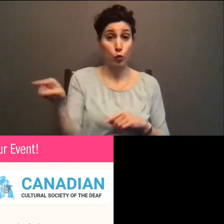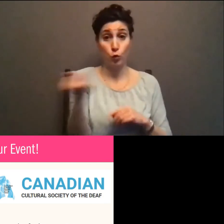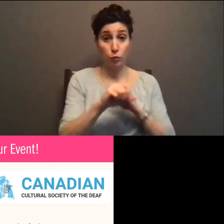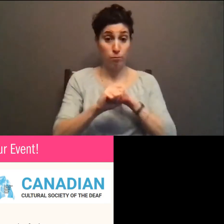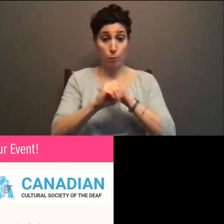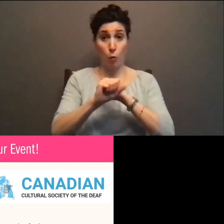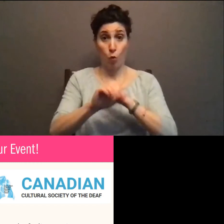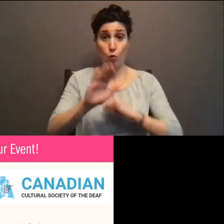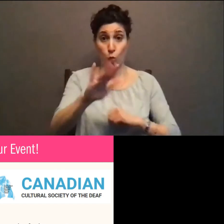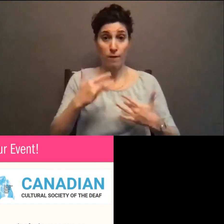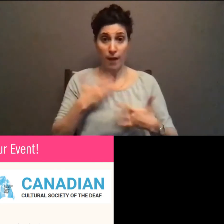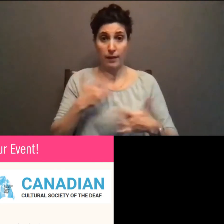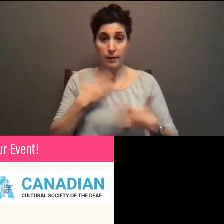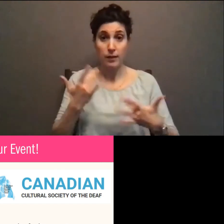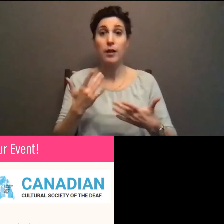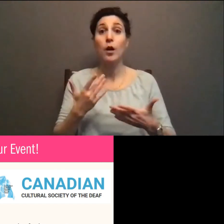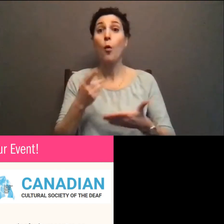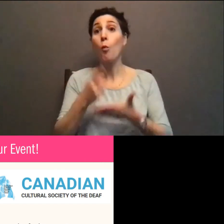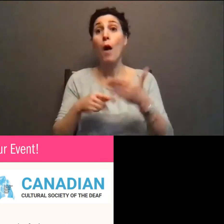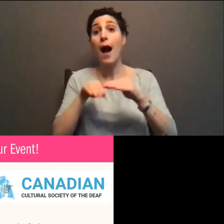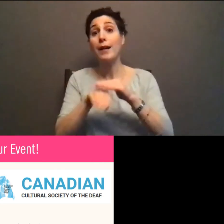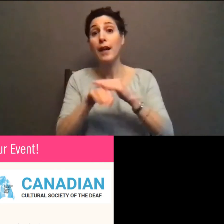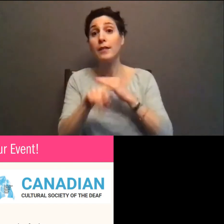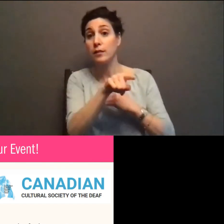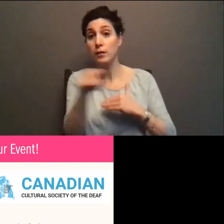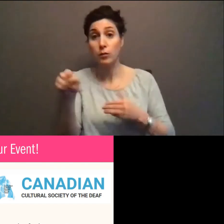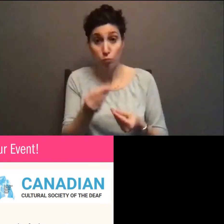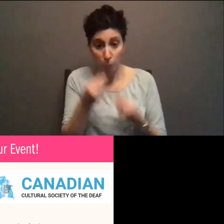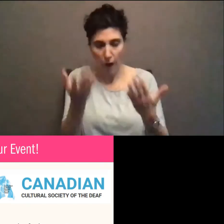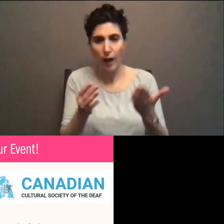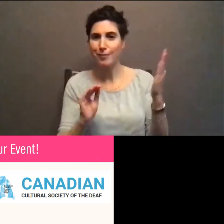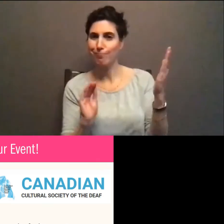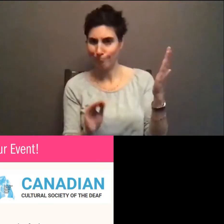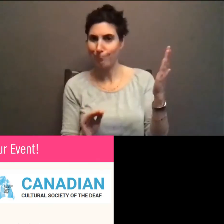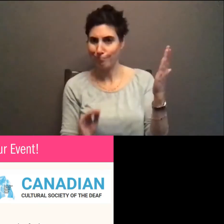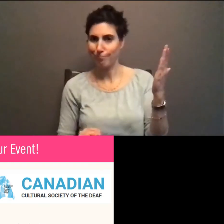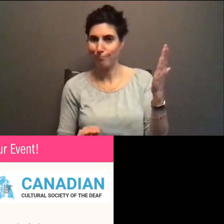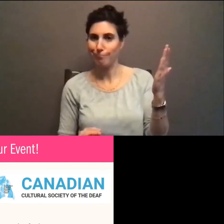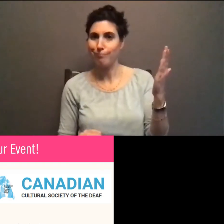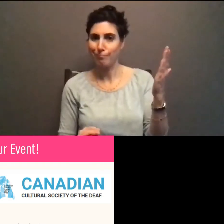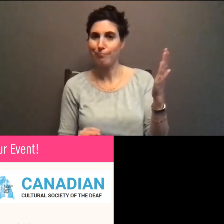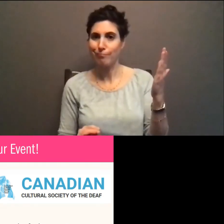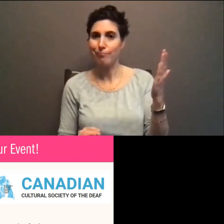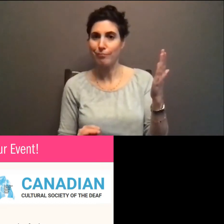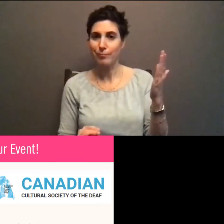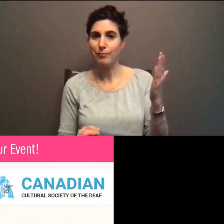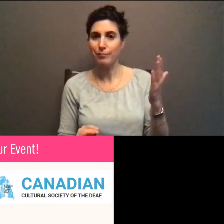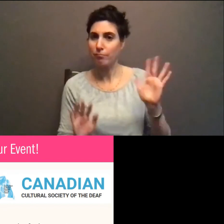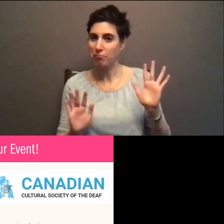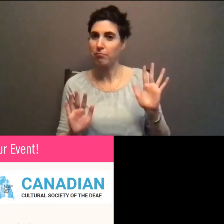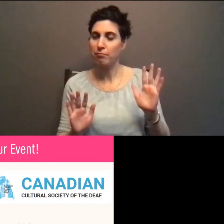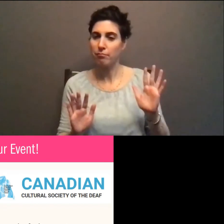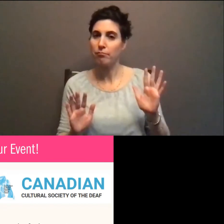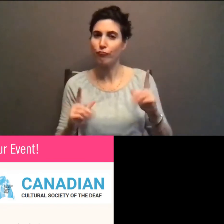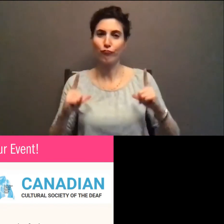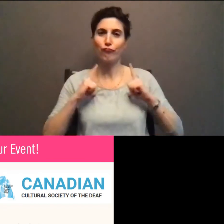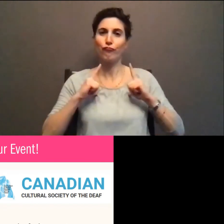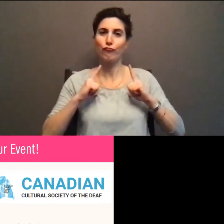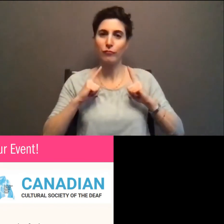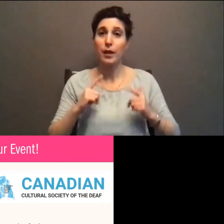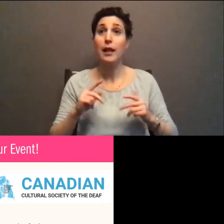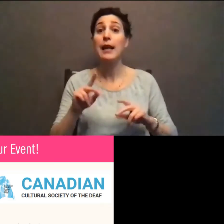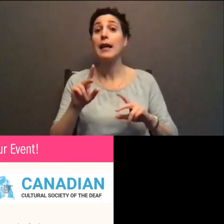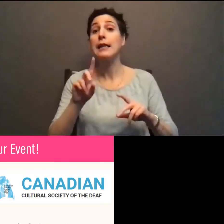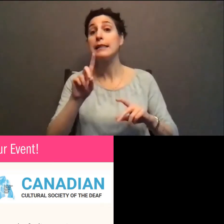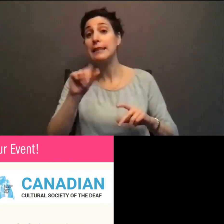of the access features in it, because it removes a lot of work. And it also means disabled people are more